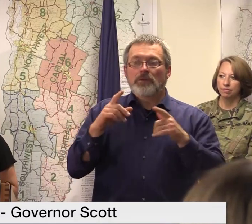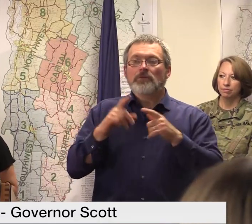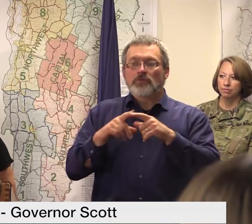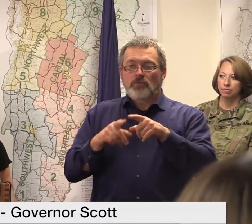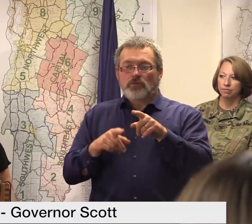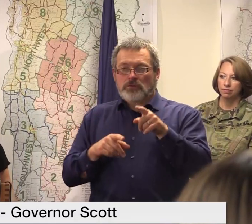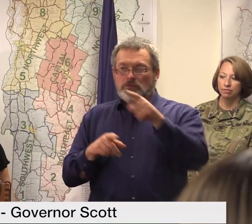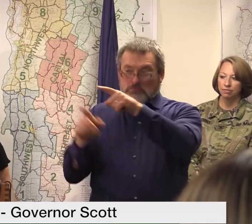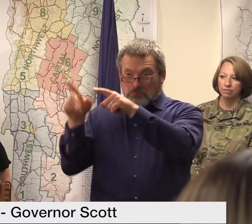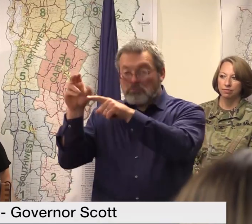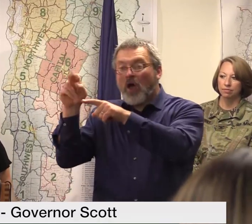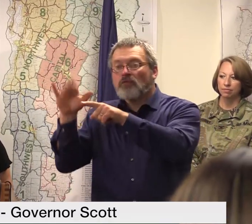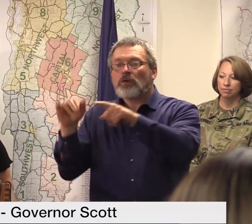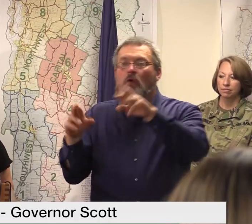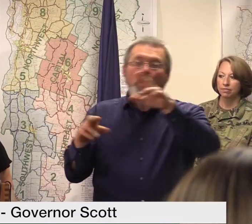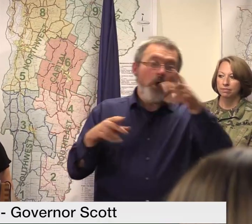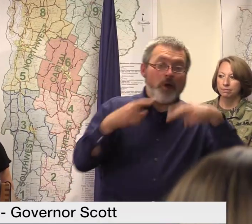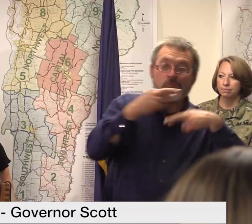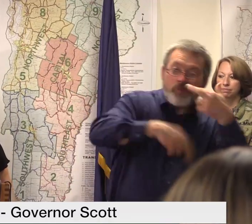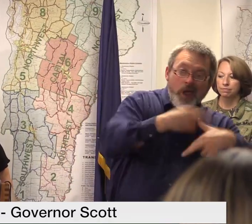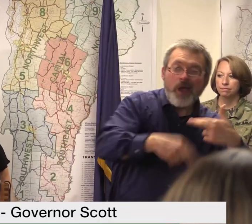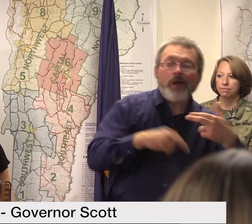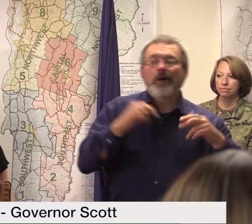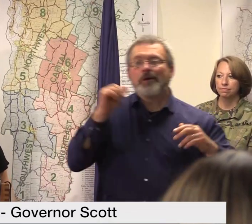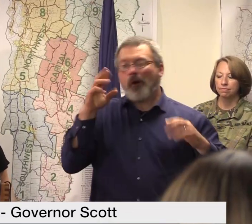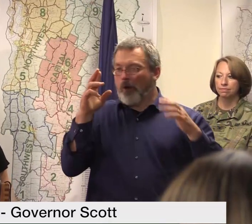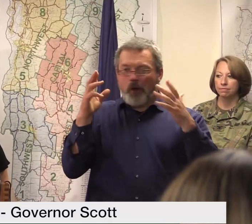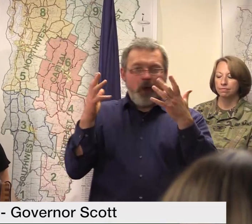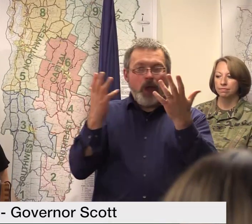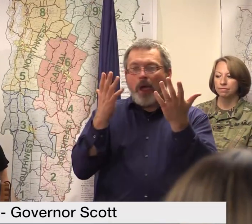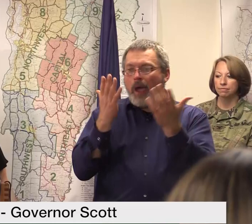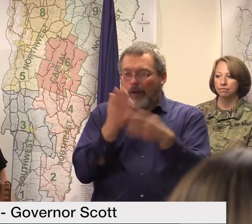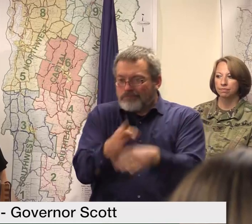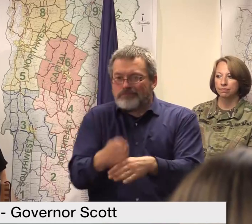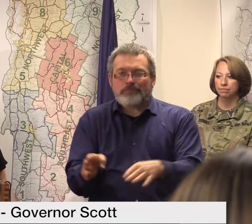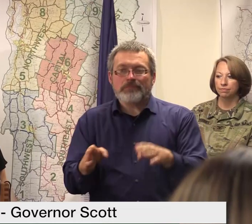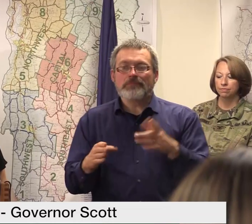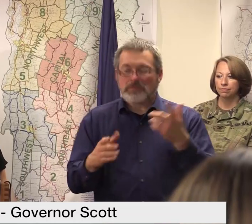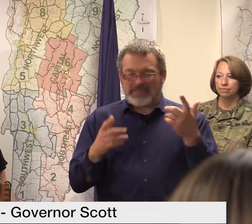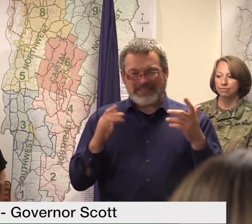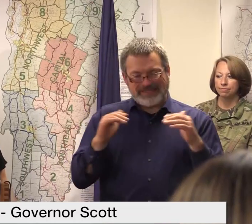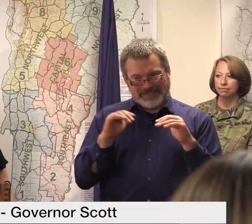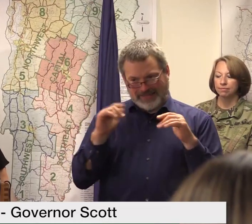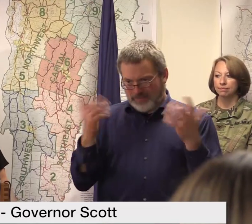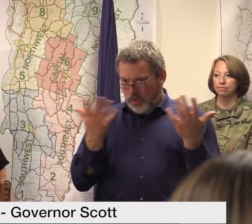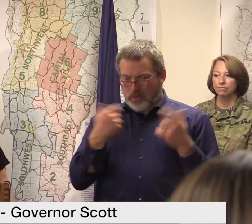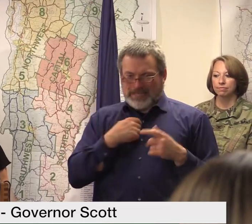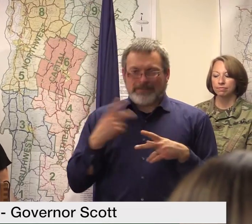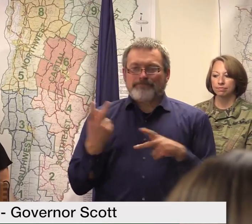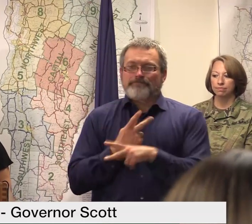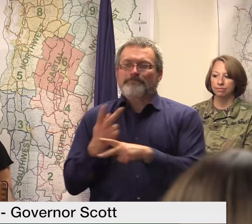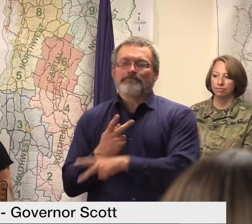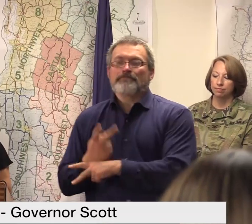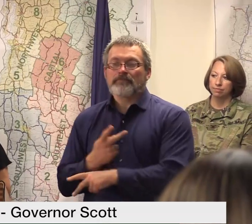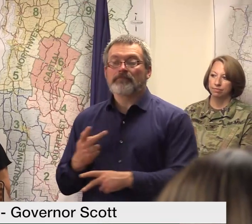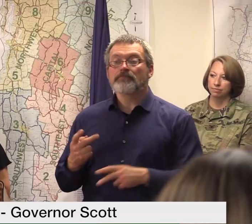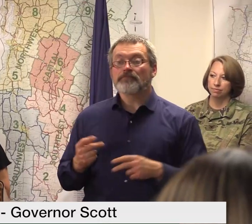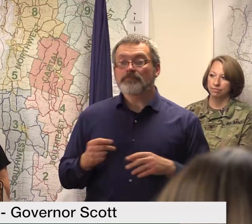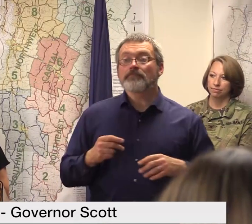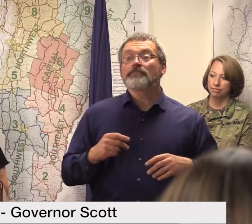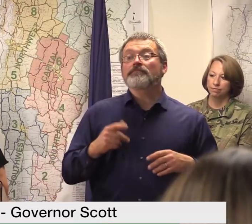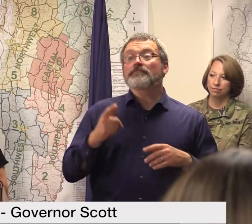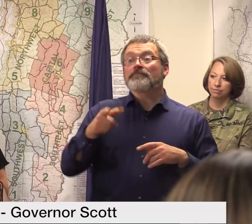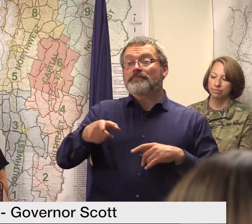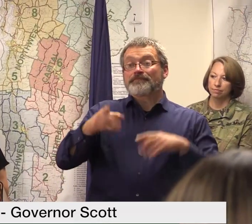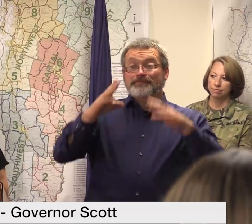recyclable materials and then trucking the remains to coventry we have been encouraging homeowners as they're cleaning out their basements to